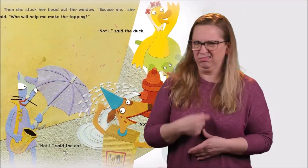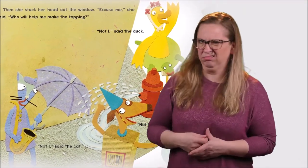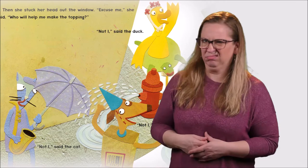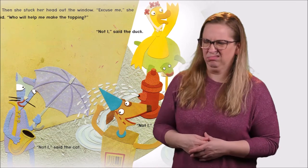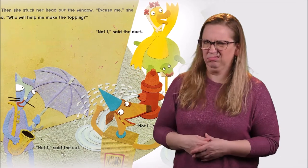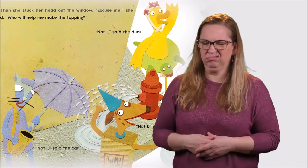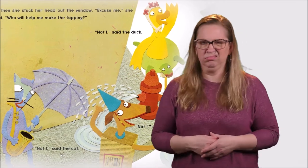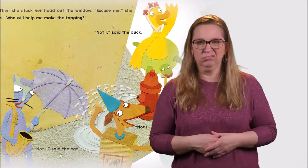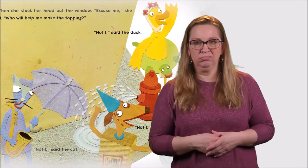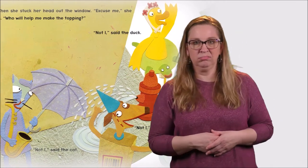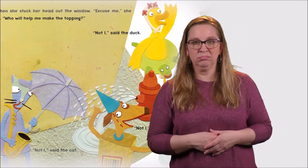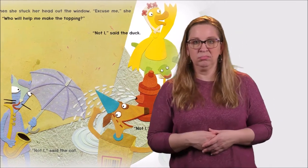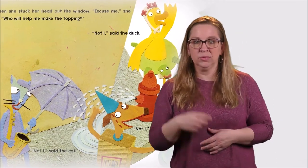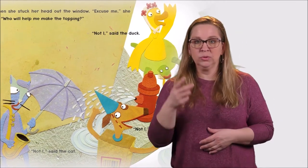Not I, said the duck.